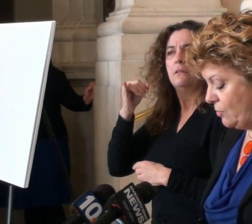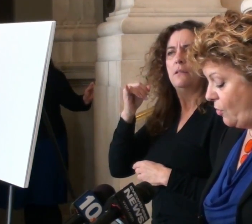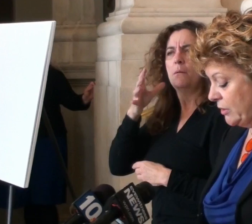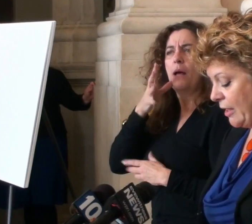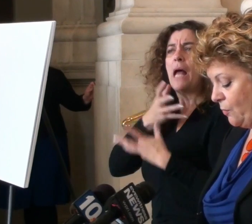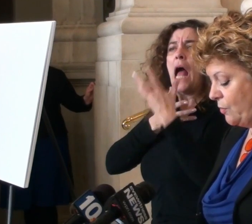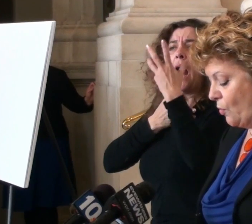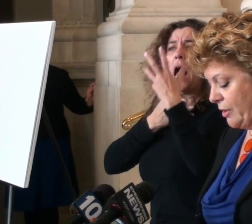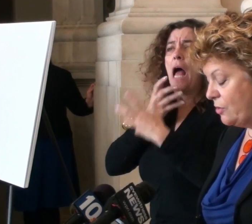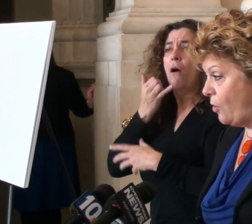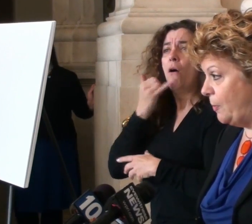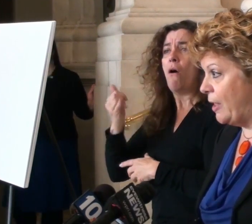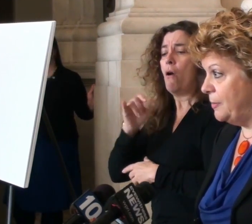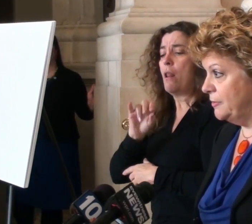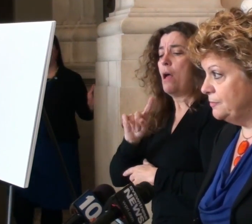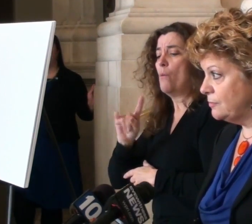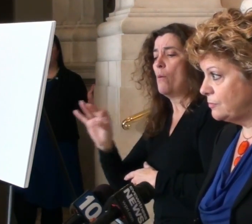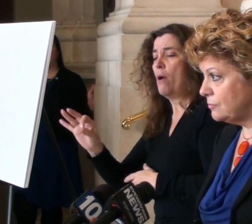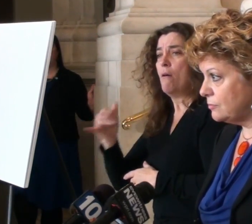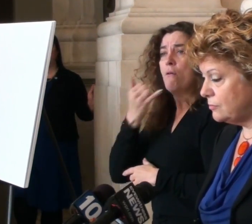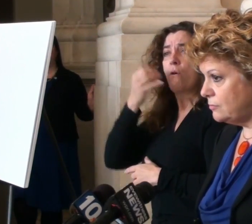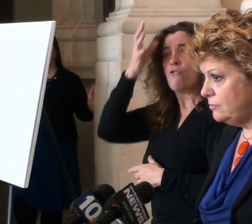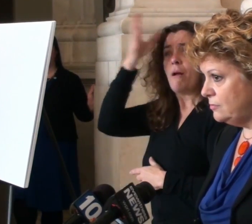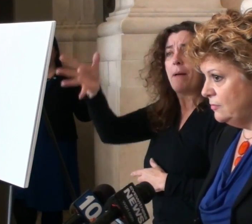was crying out, call 911, call Papa.